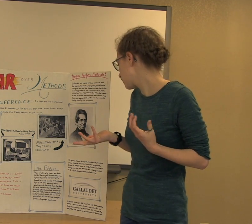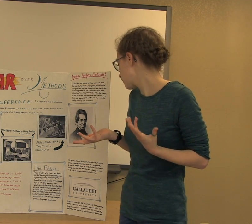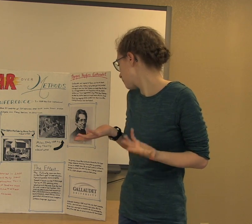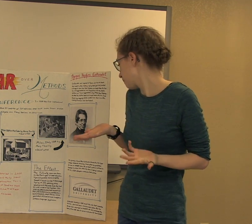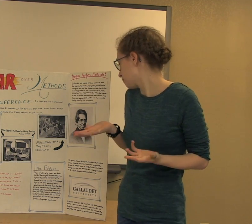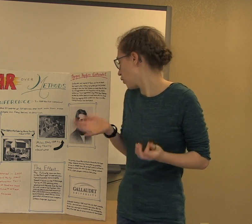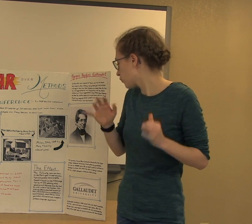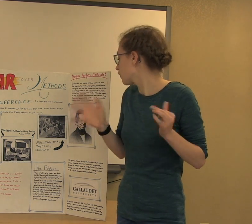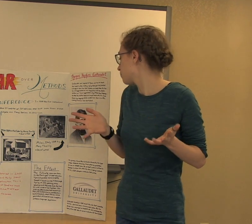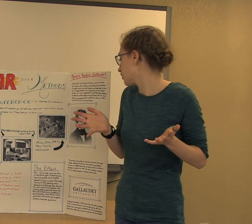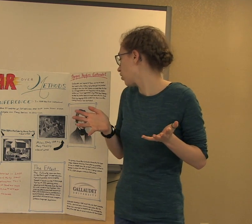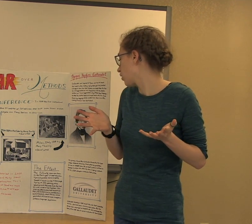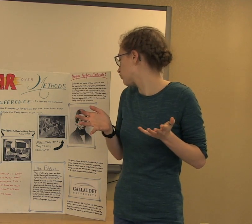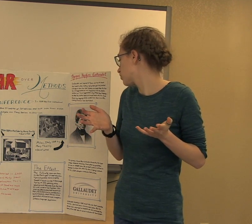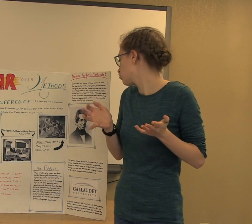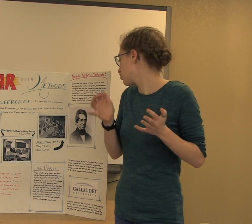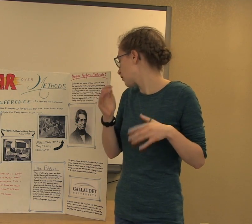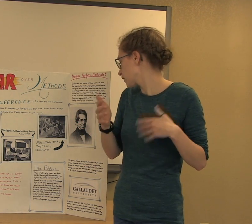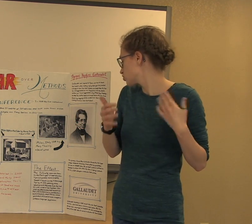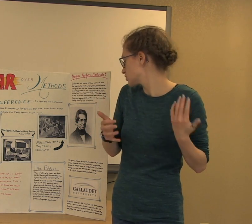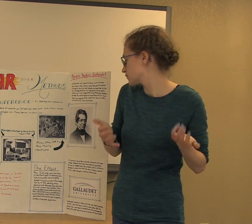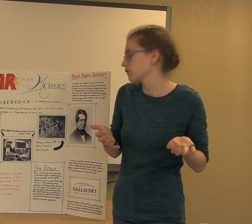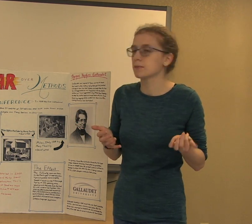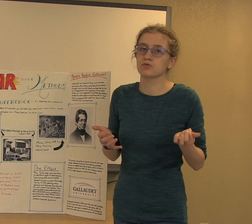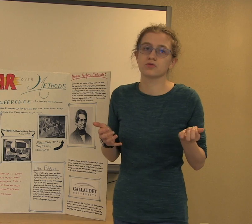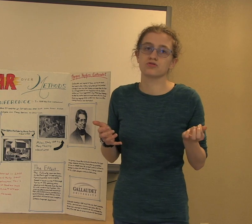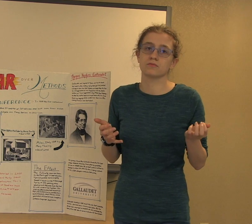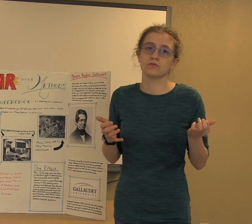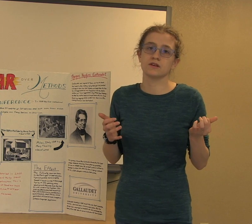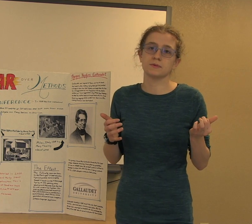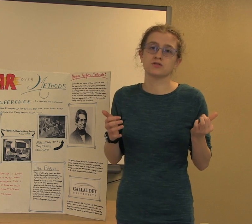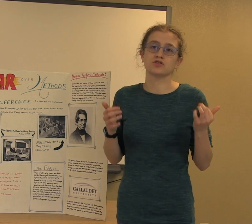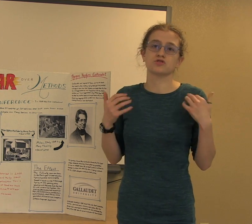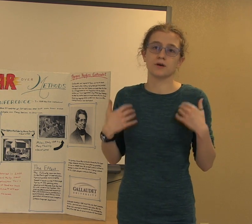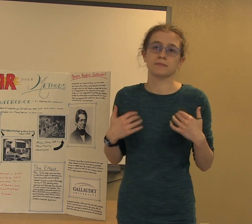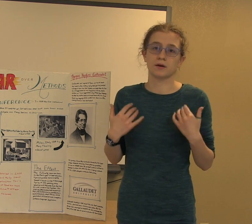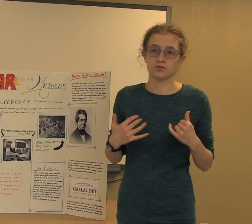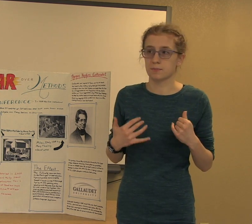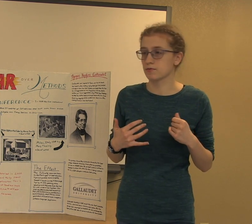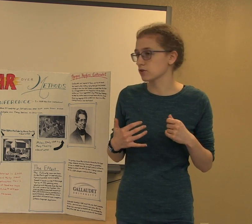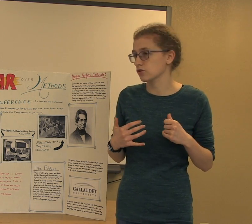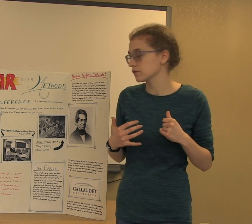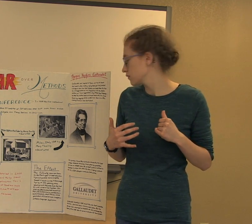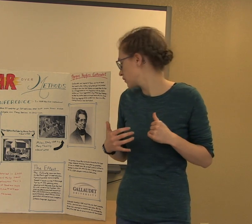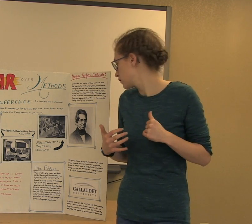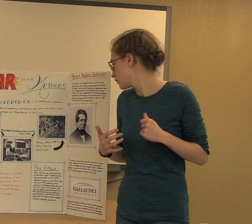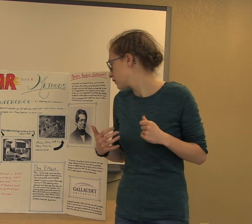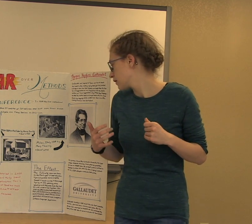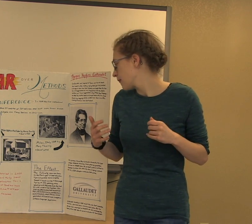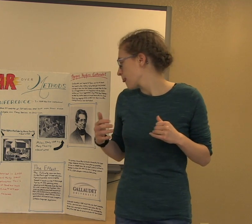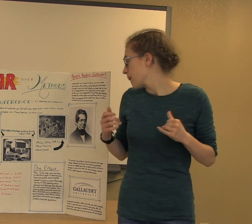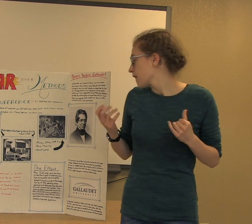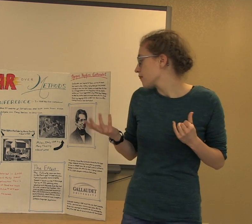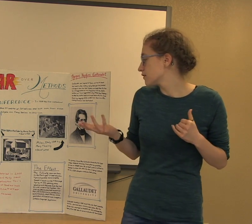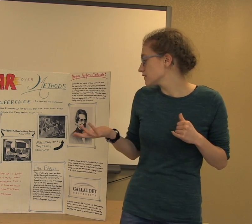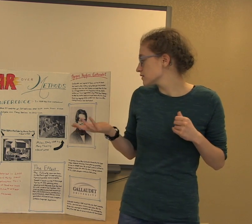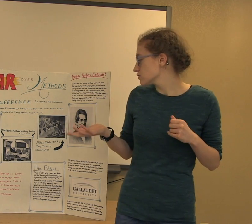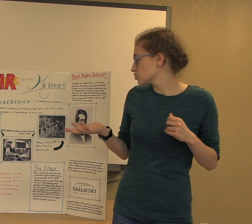This overall ban caused generations of deaf people to experience extreme language deprivation. This decision